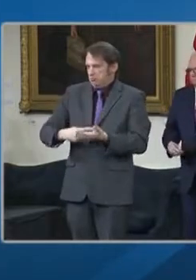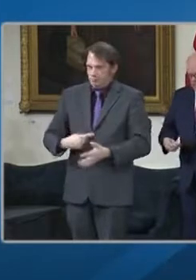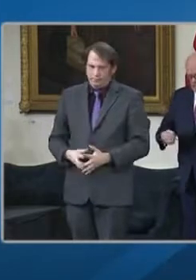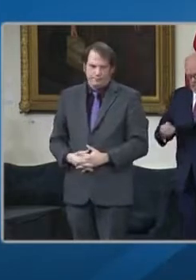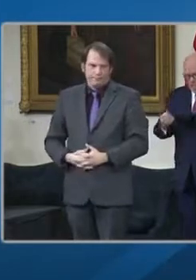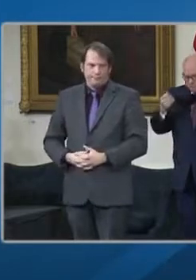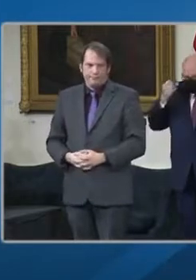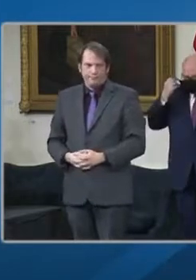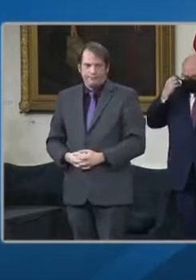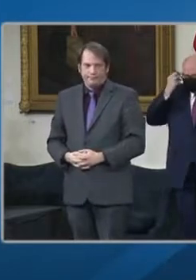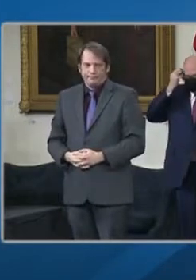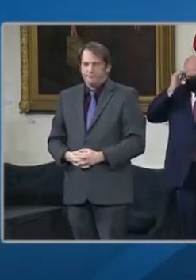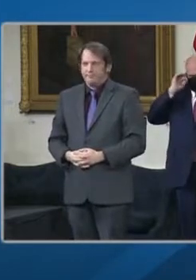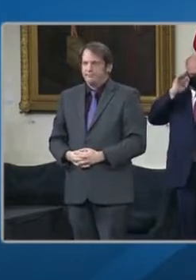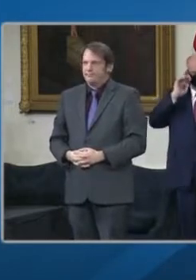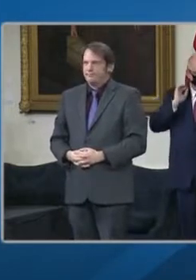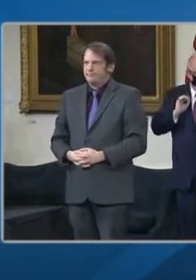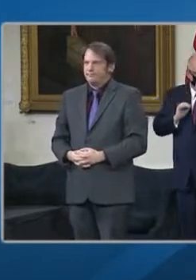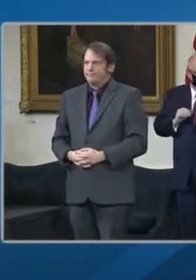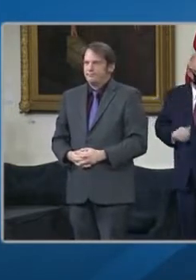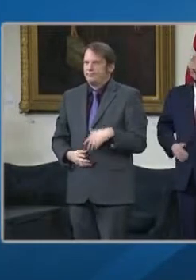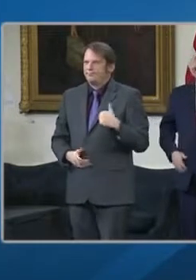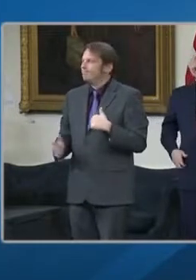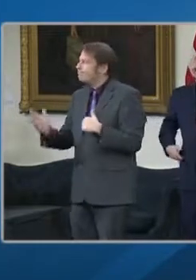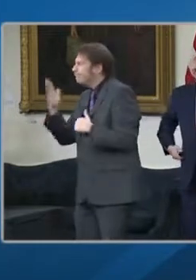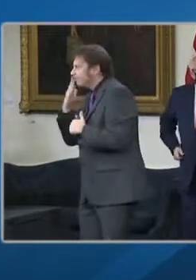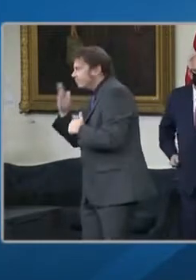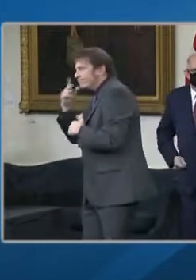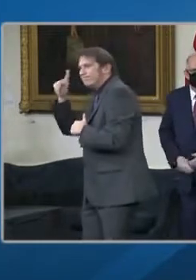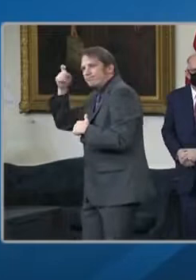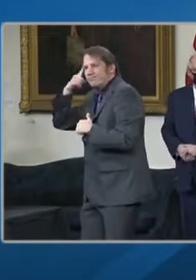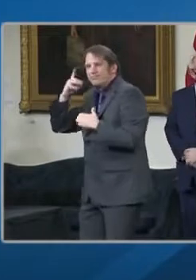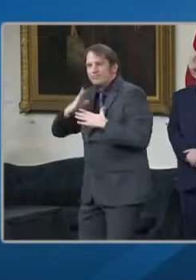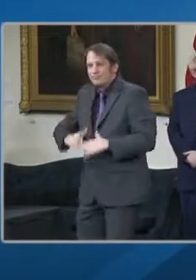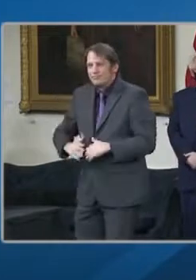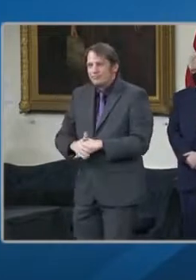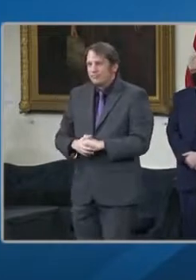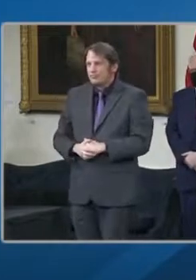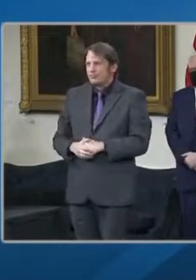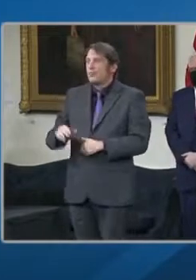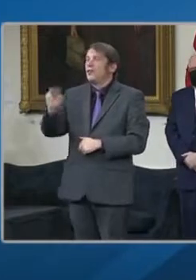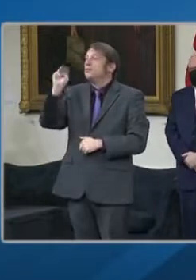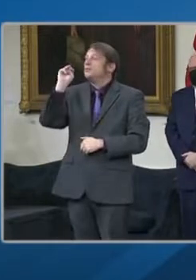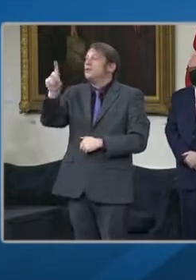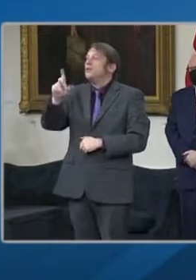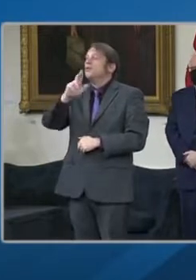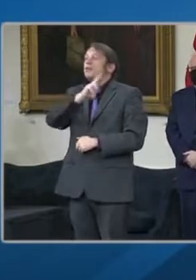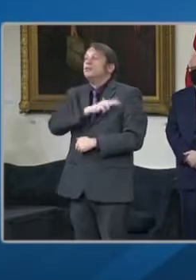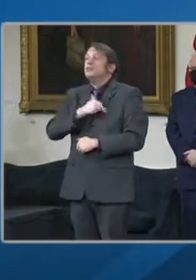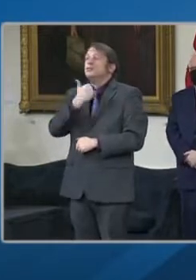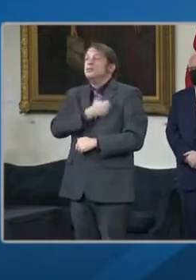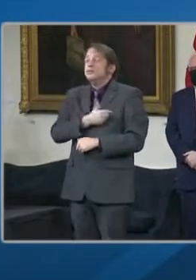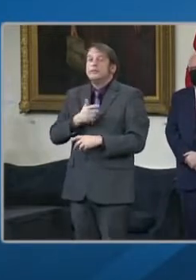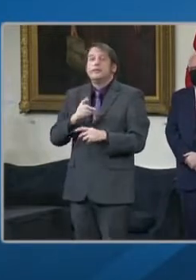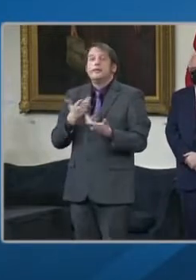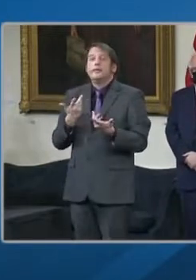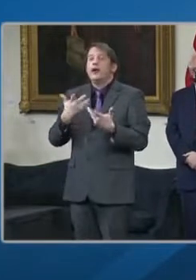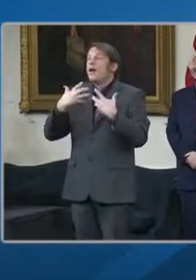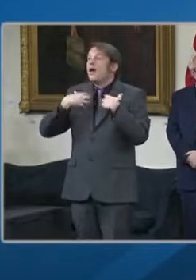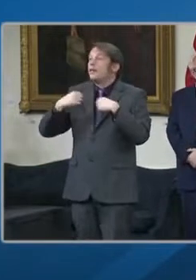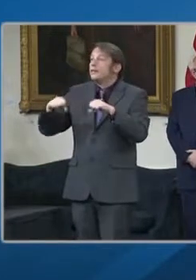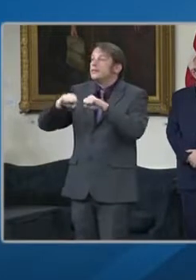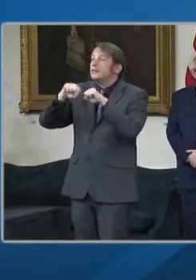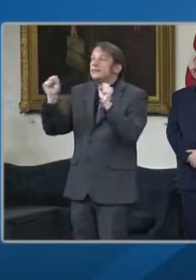Thank you, Governor. Maryland's hospitals and health systems are here to answer your call and continue to answer your call to leave no